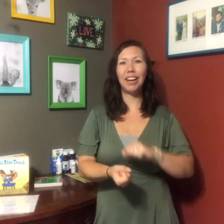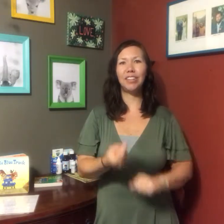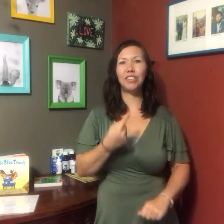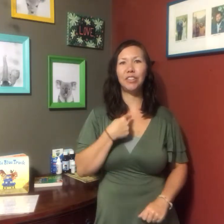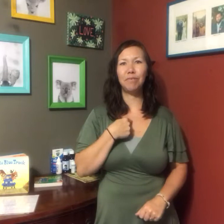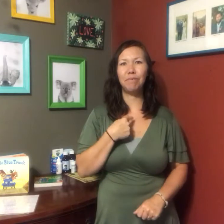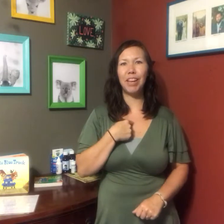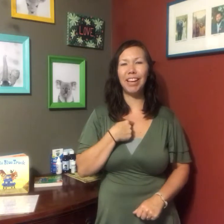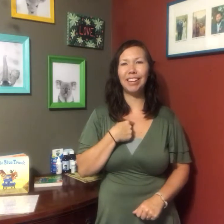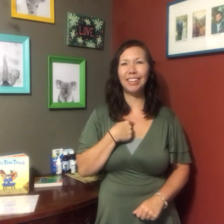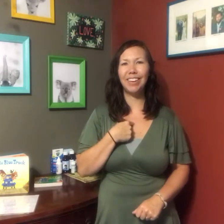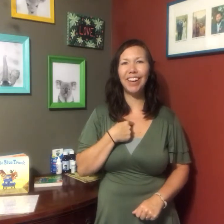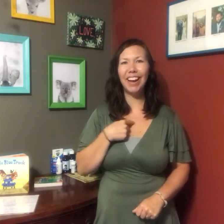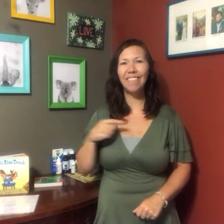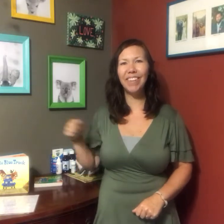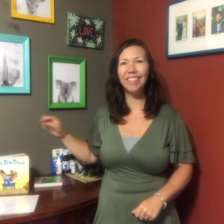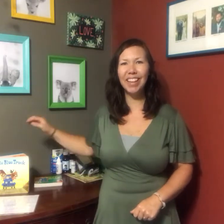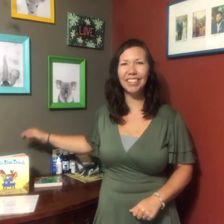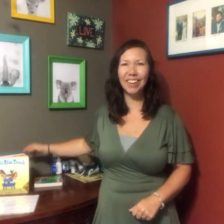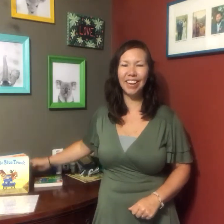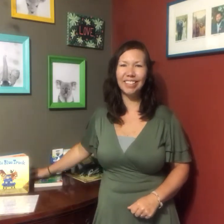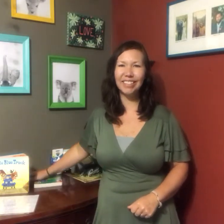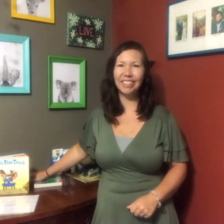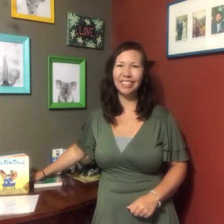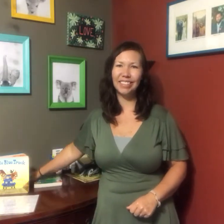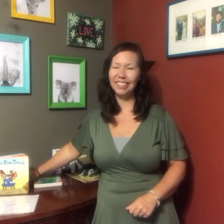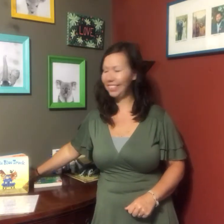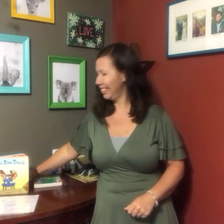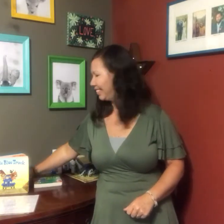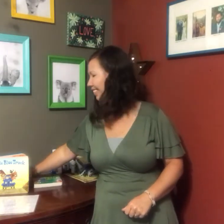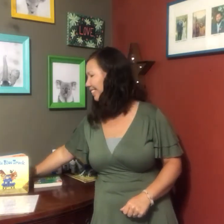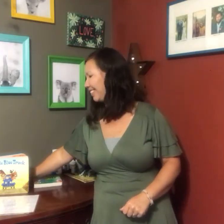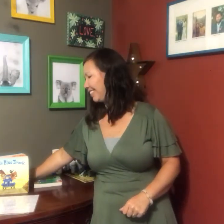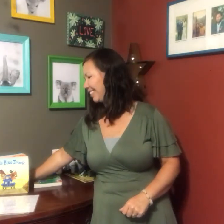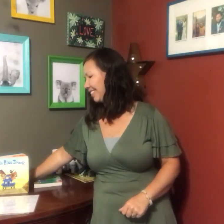me. Okay, have fun with that song, guys. Okay.